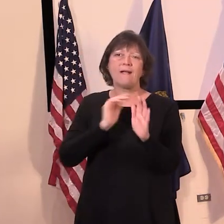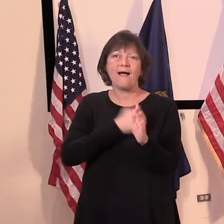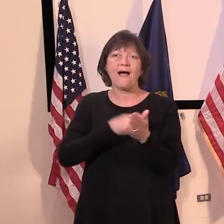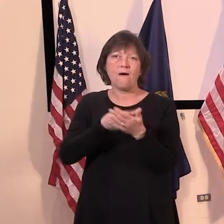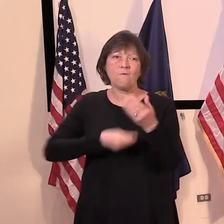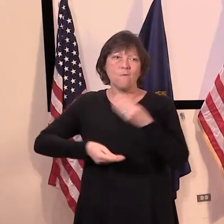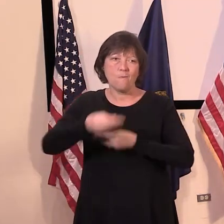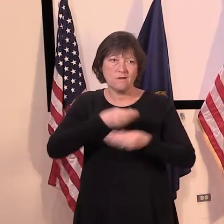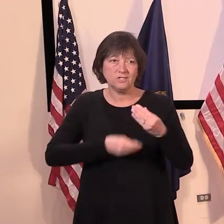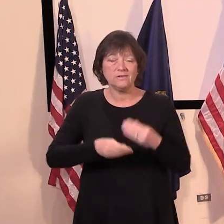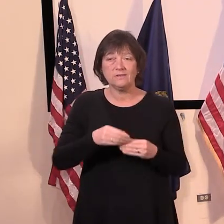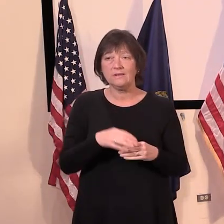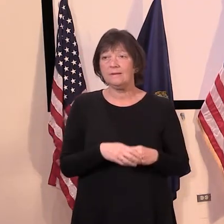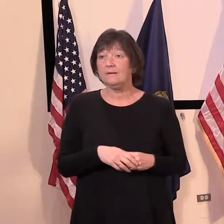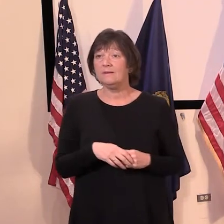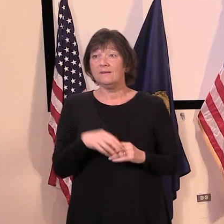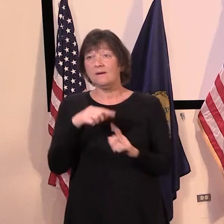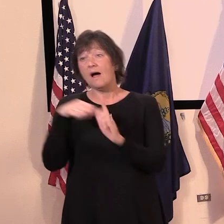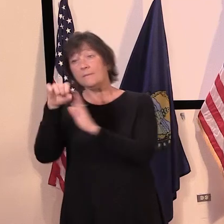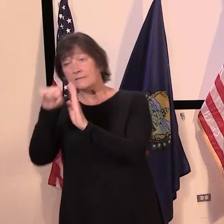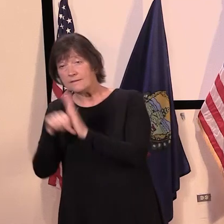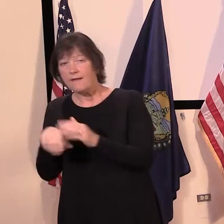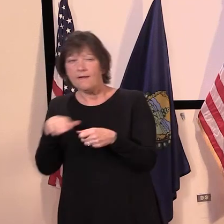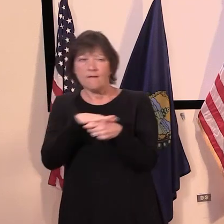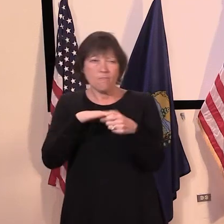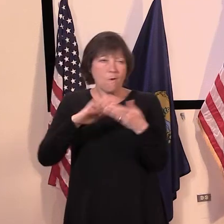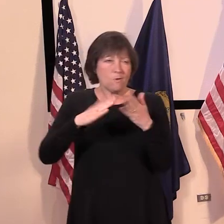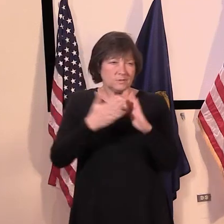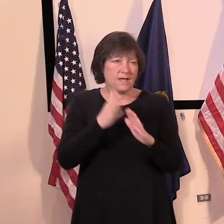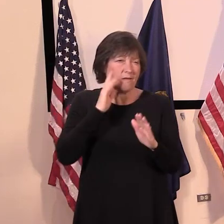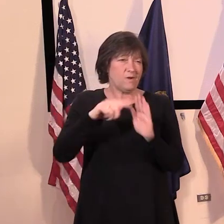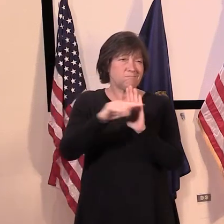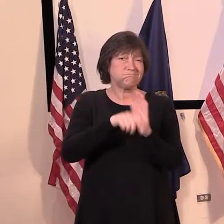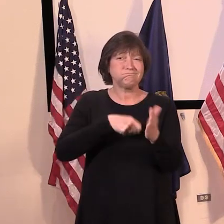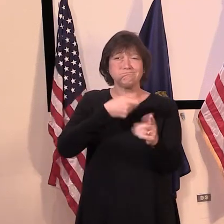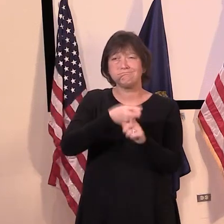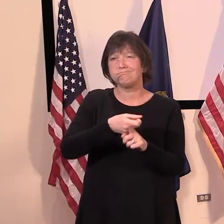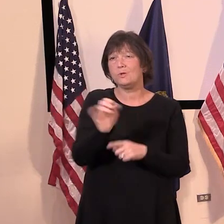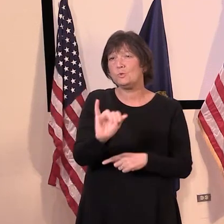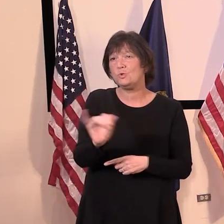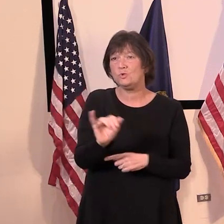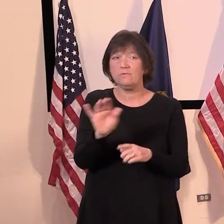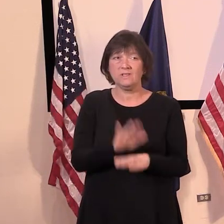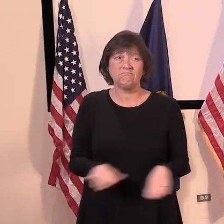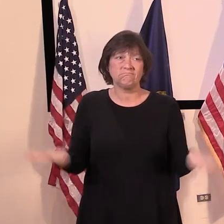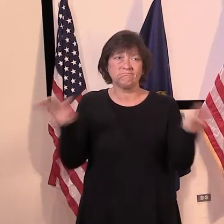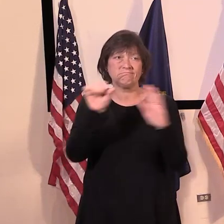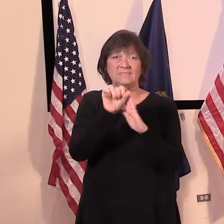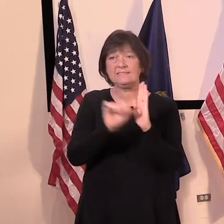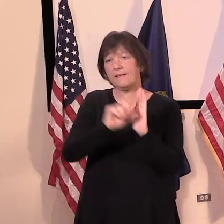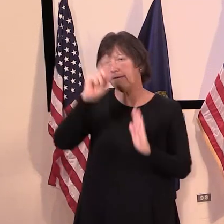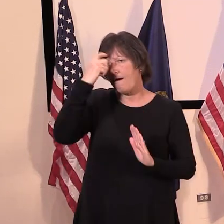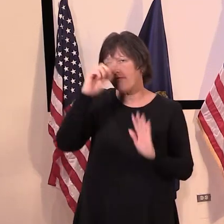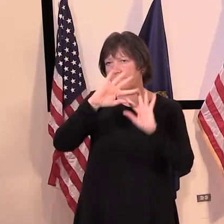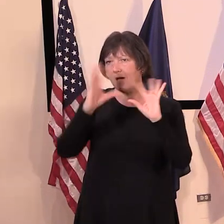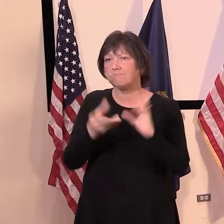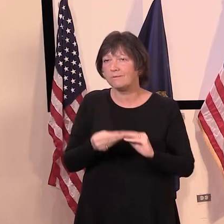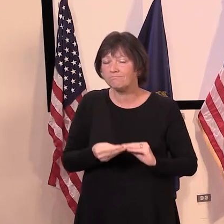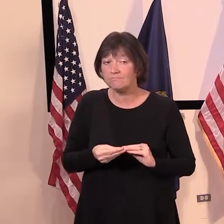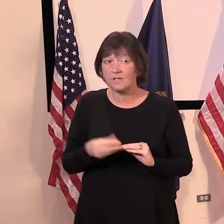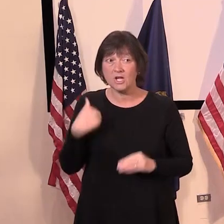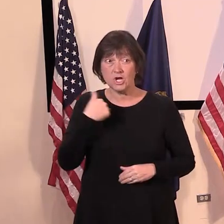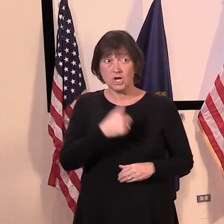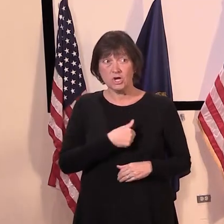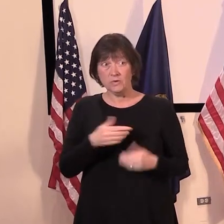our budget as well as on the, uh, you know, state side, local side, uh, and all throughout, uh, state government. So, um, we're going to have to make